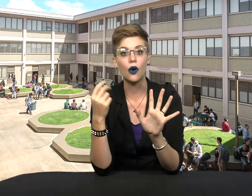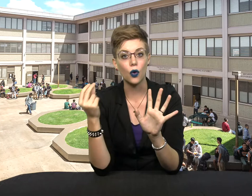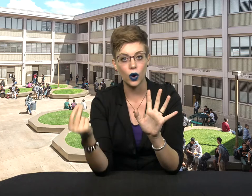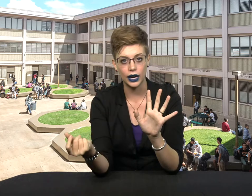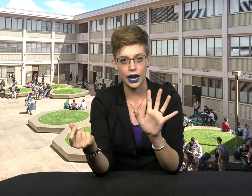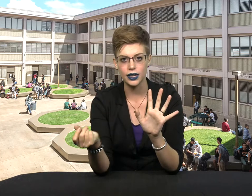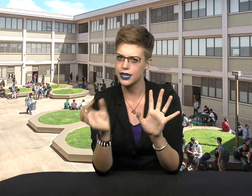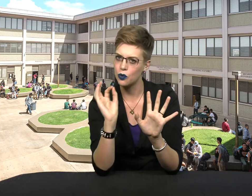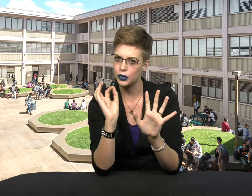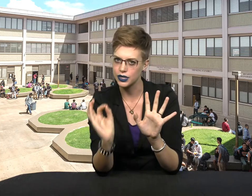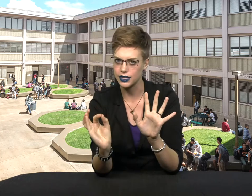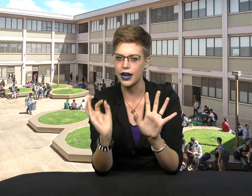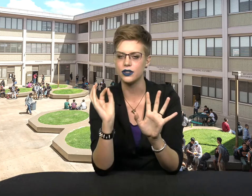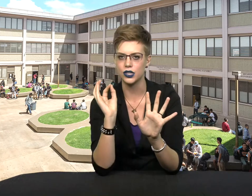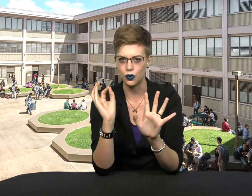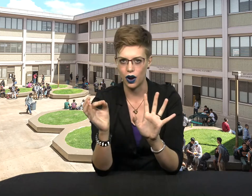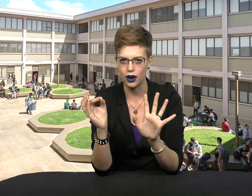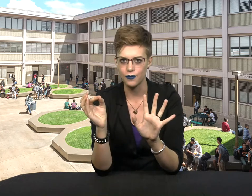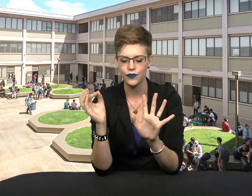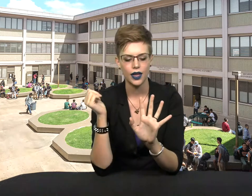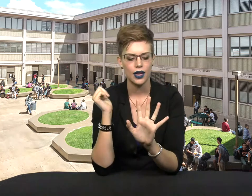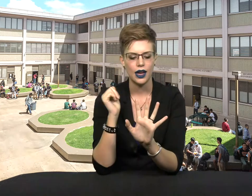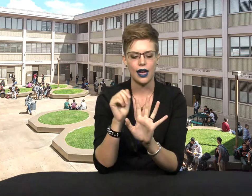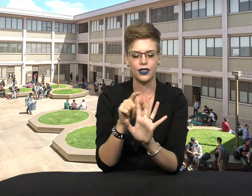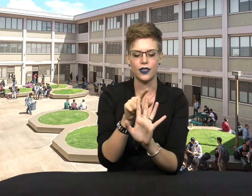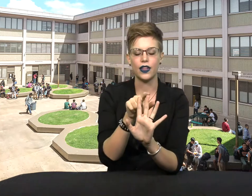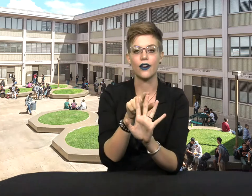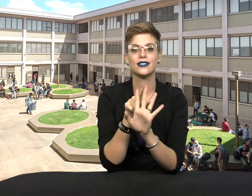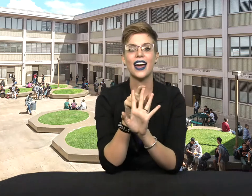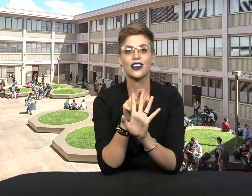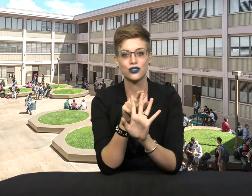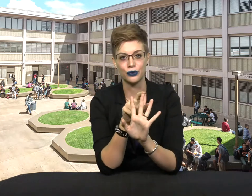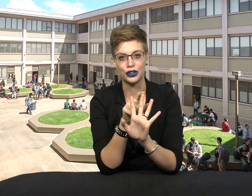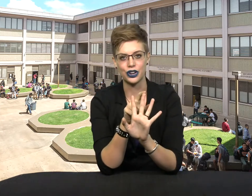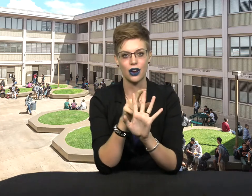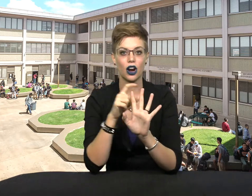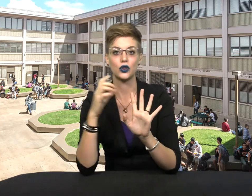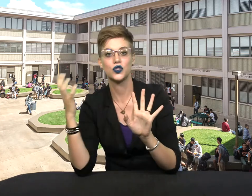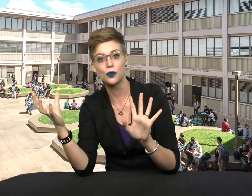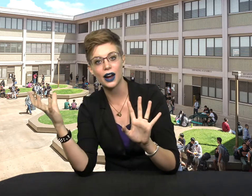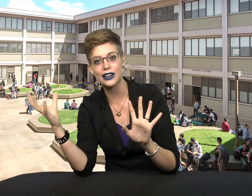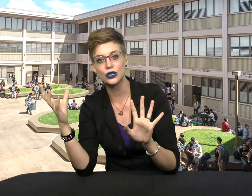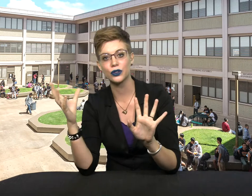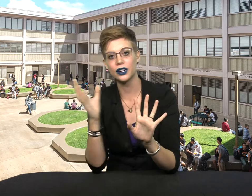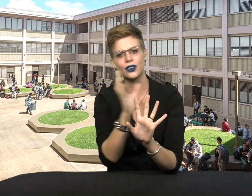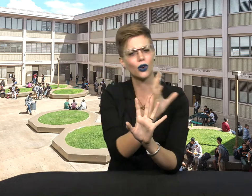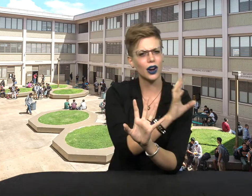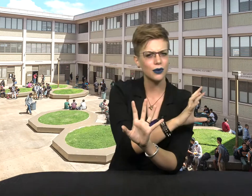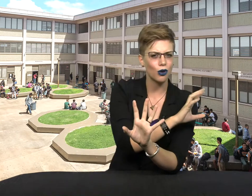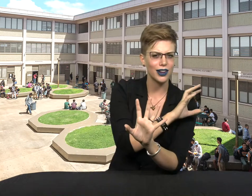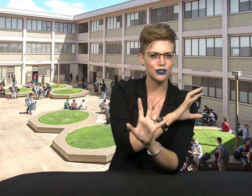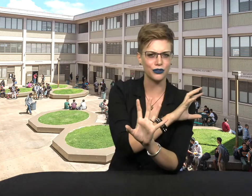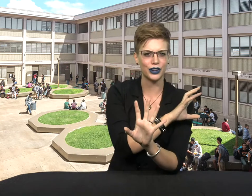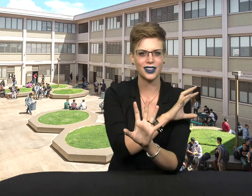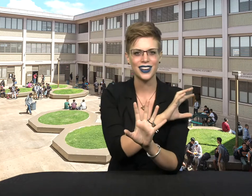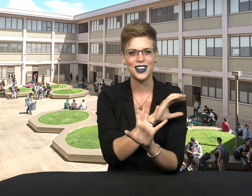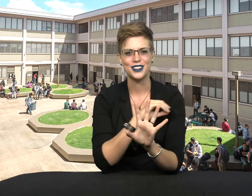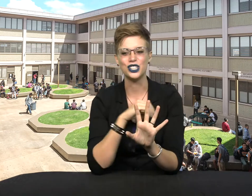organized, how precise you are. And then there is extroversion. Are you super extroverted or are you more introverted? Do you